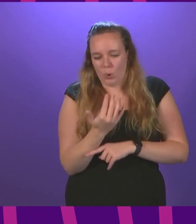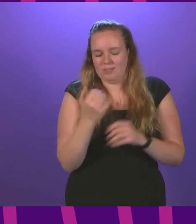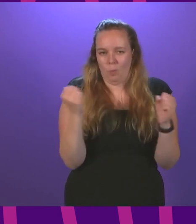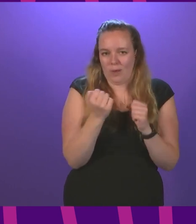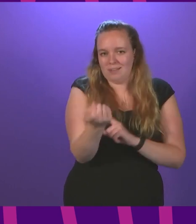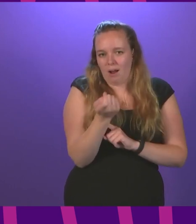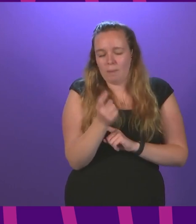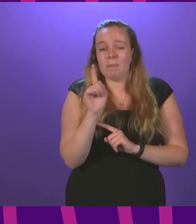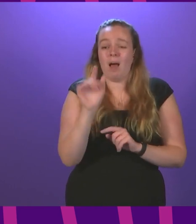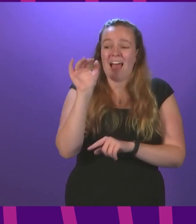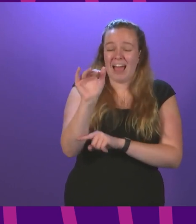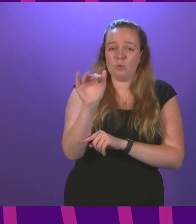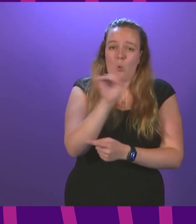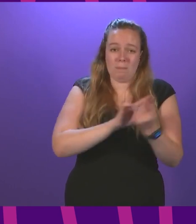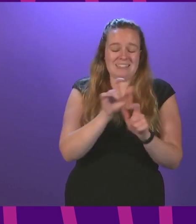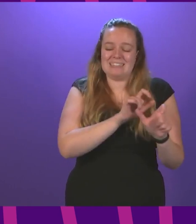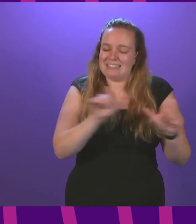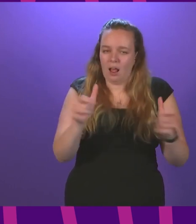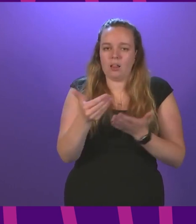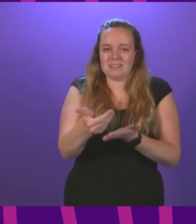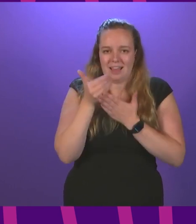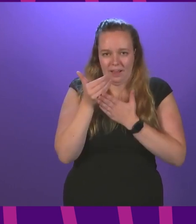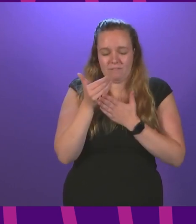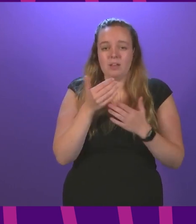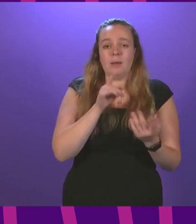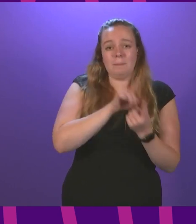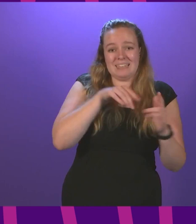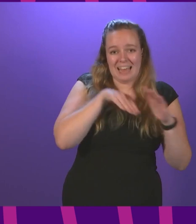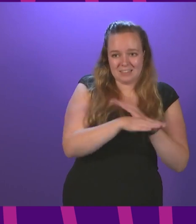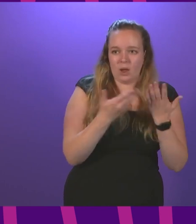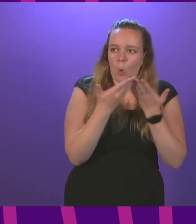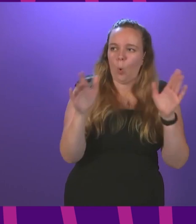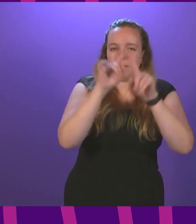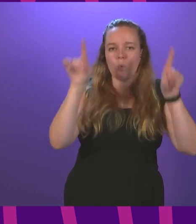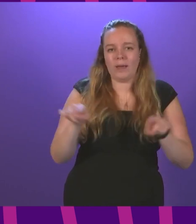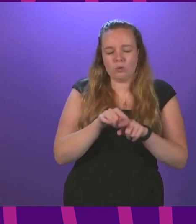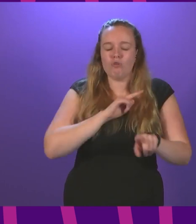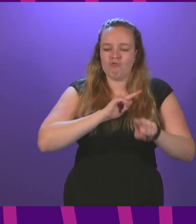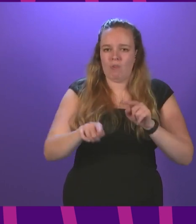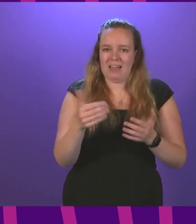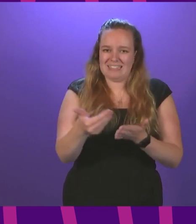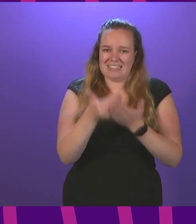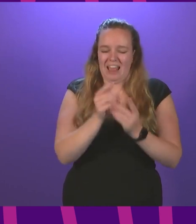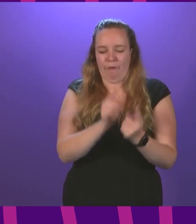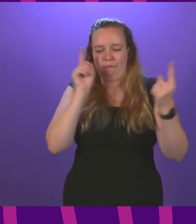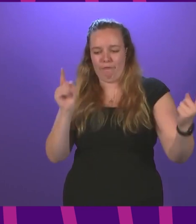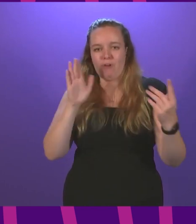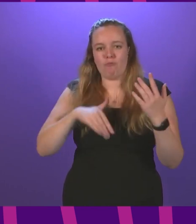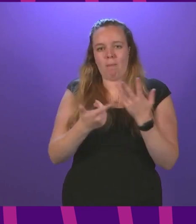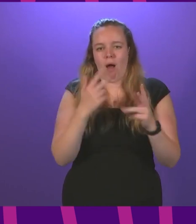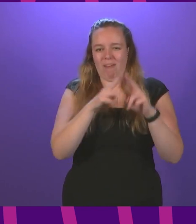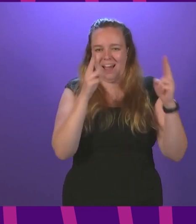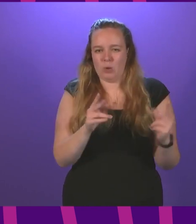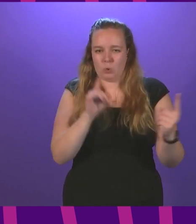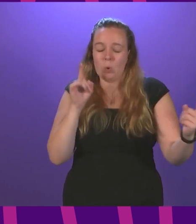winter, but outdoor meetings are still safer. When meeting indoors, open windows, try to keep a safe distance from people in other households,